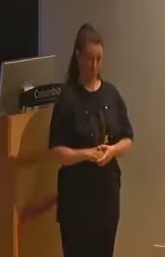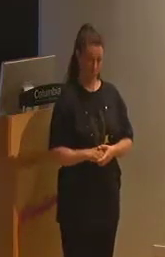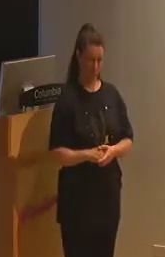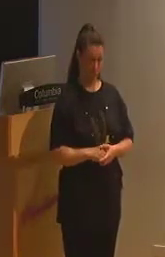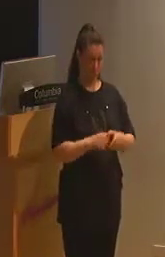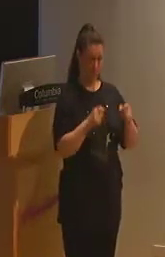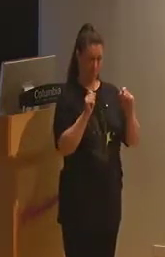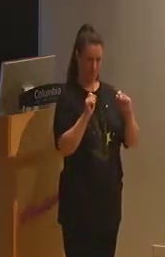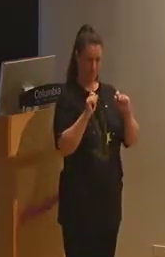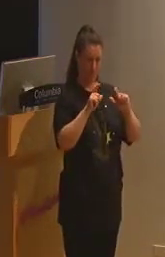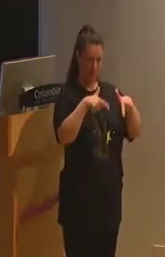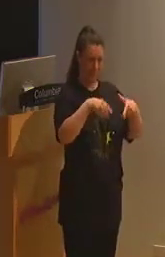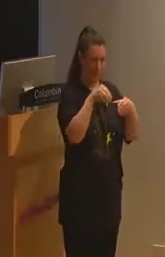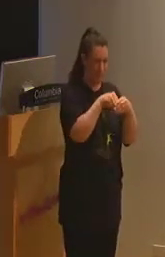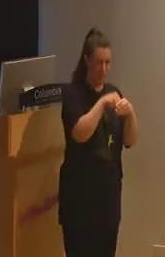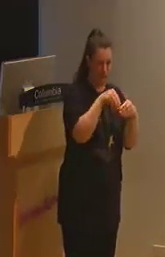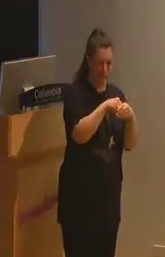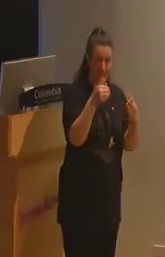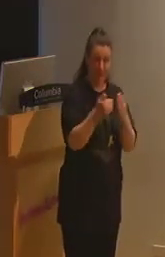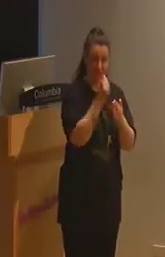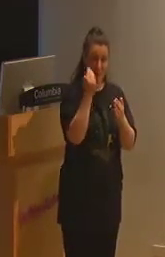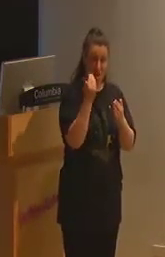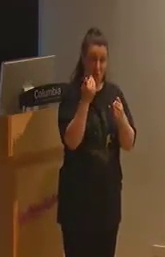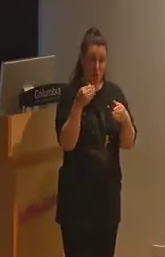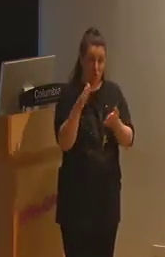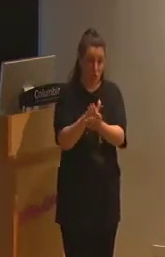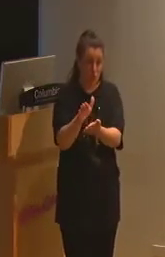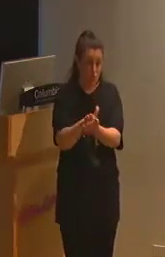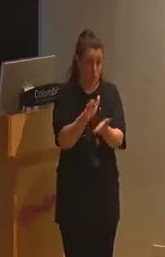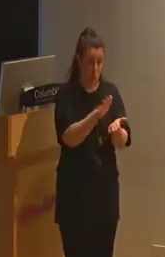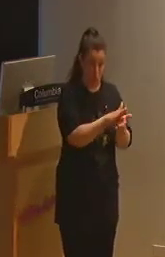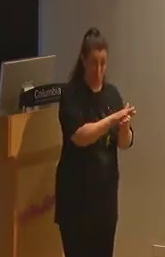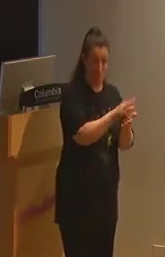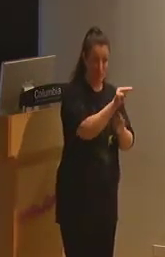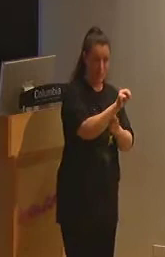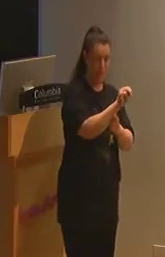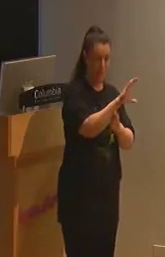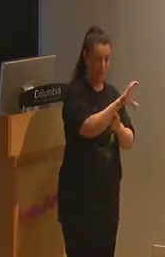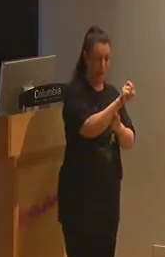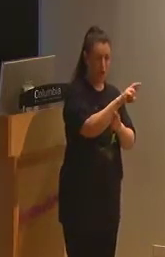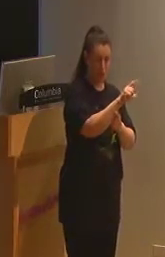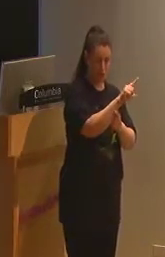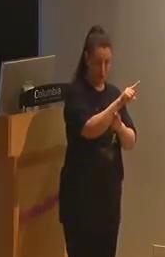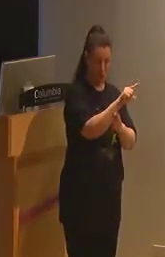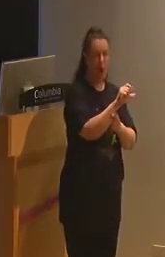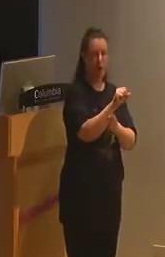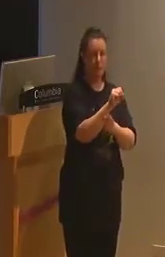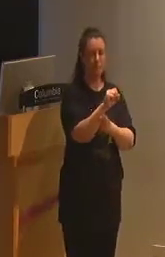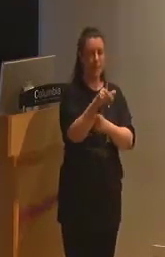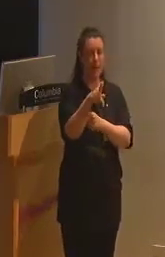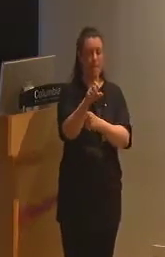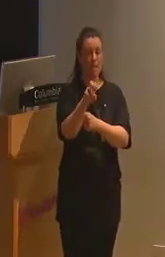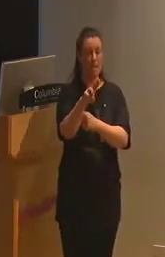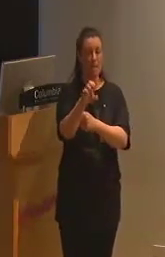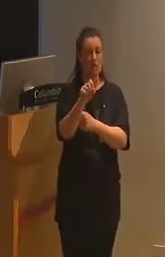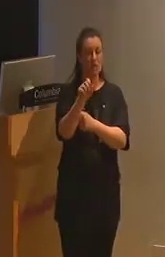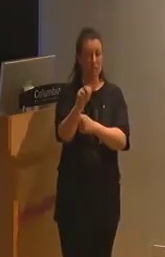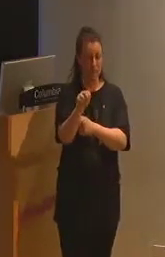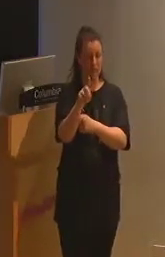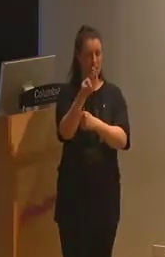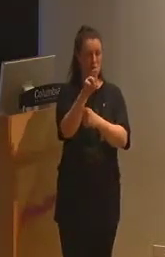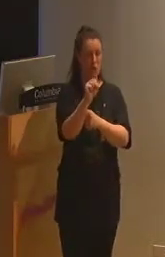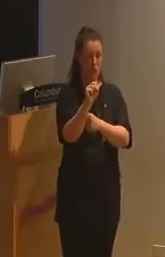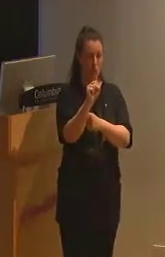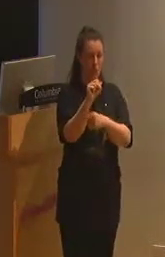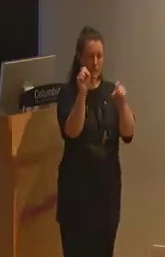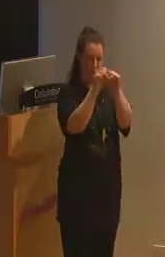markets for education corporations such as Pearson and McGraw-Hill. At the present historical conjuncture, the U.S. education